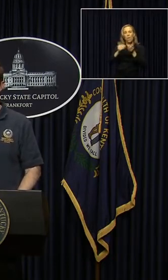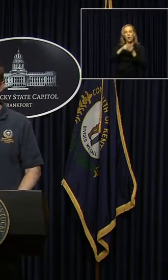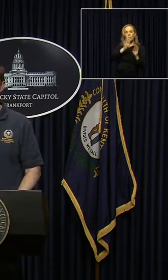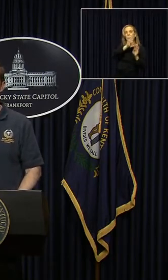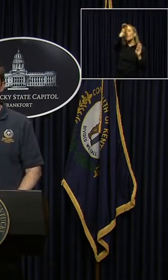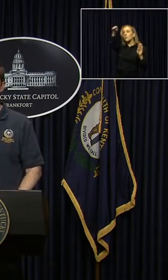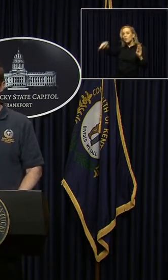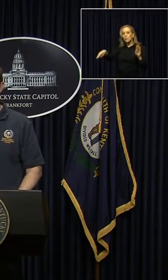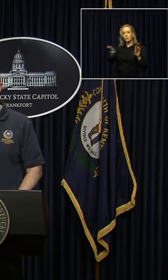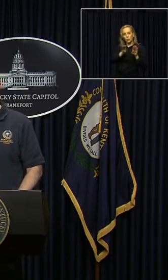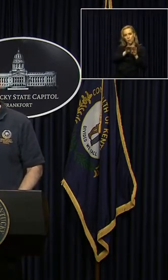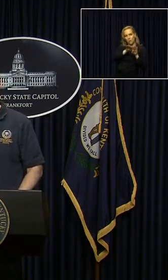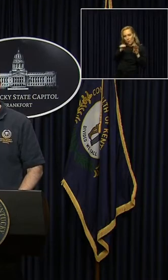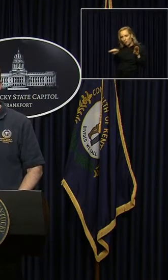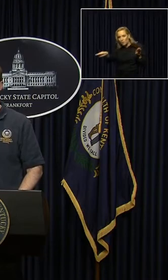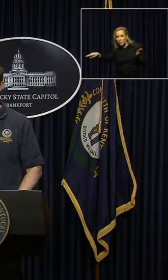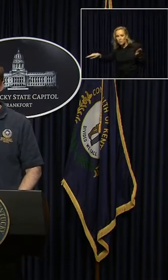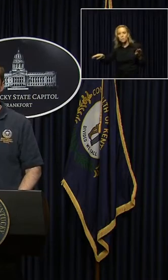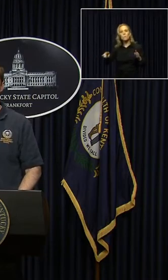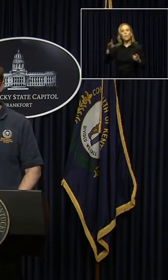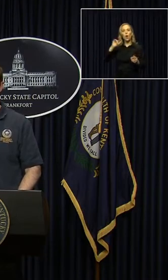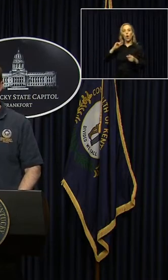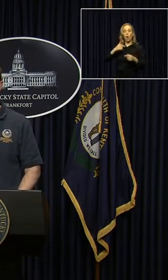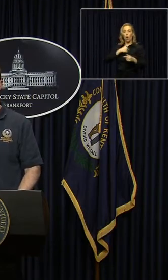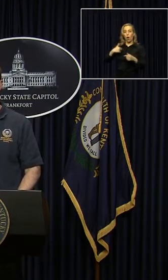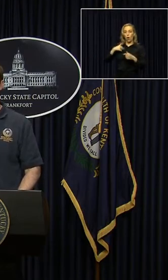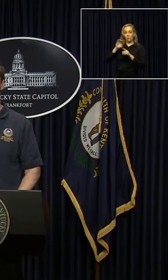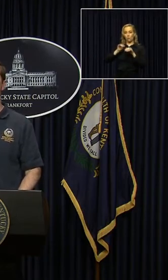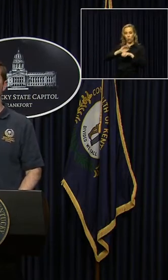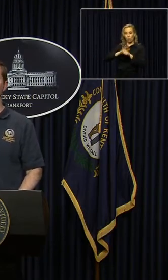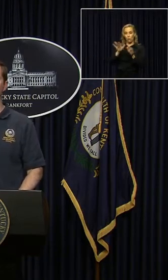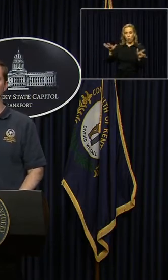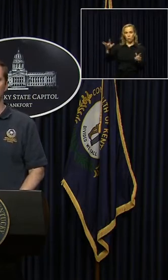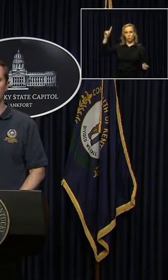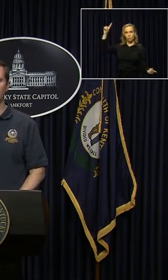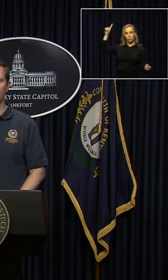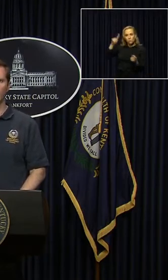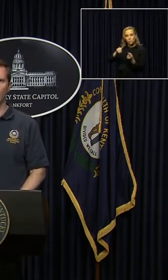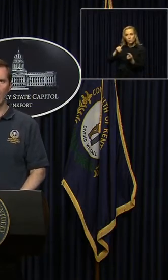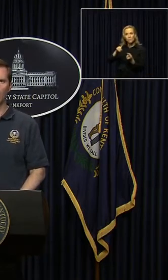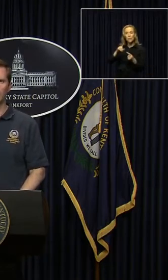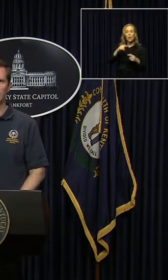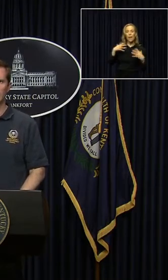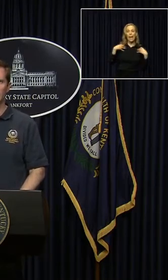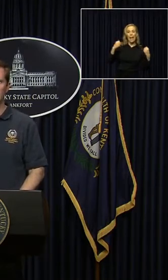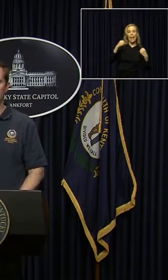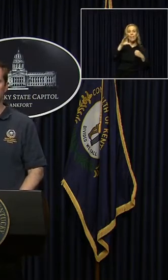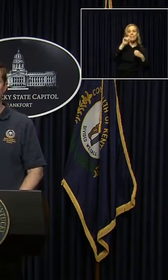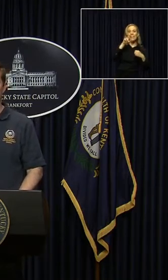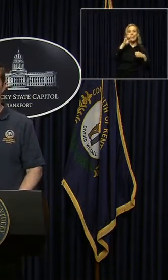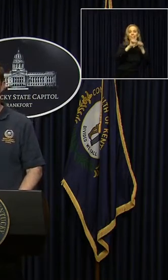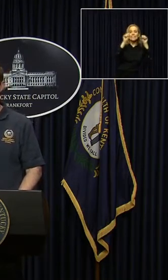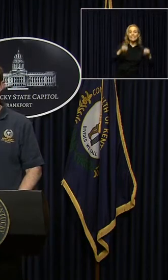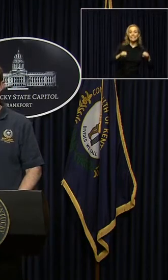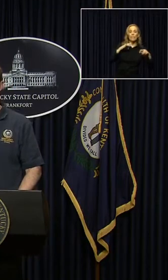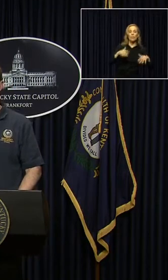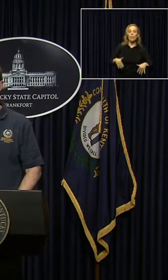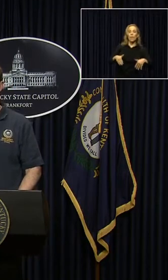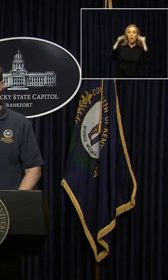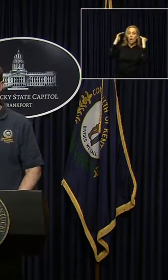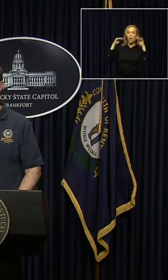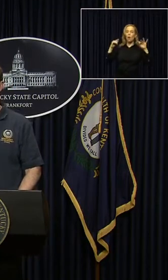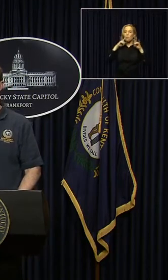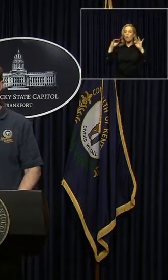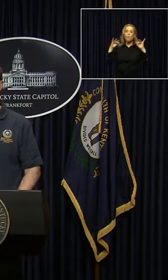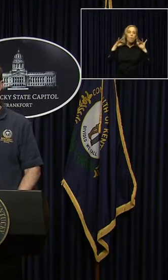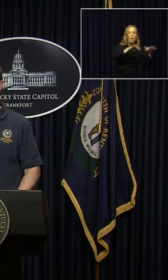what that means to lessen our number of cases to make sure our health care system is not overwhelmed and to ultimately protect